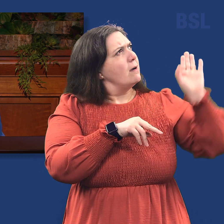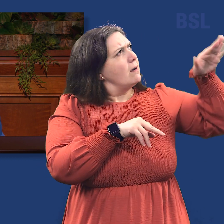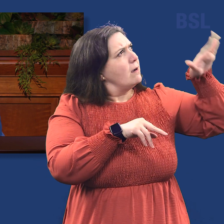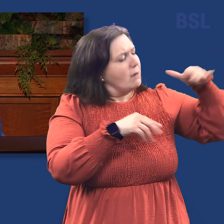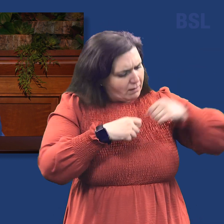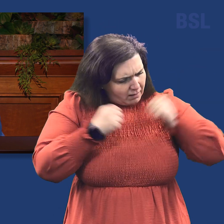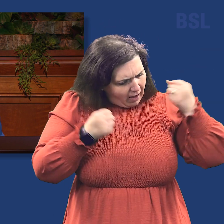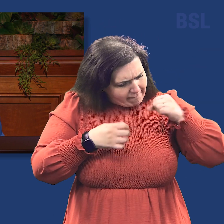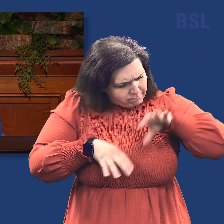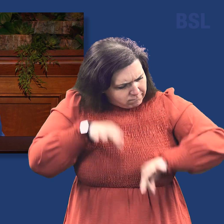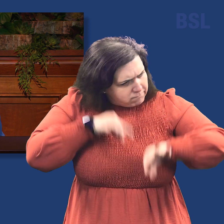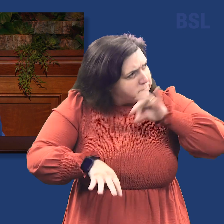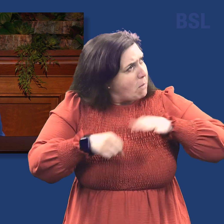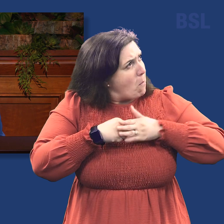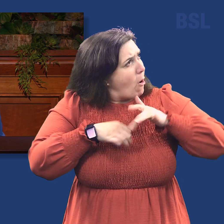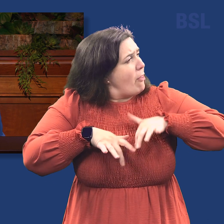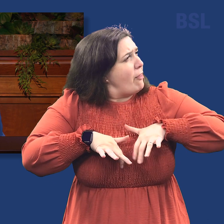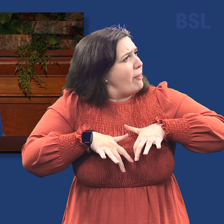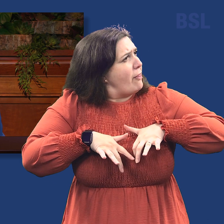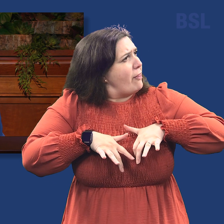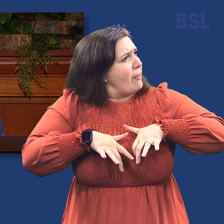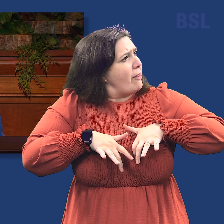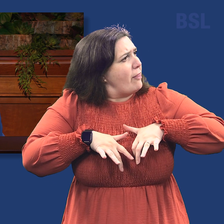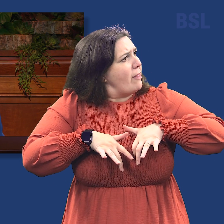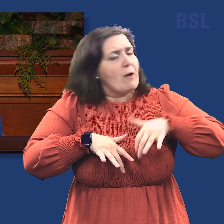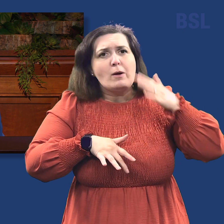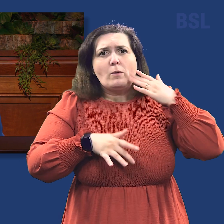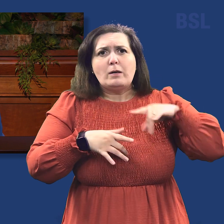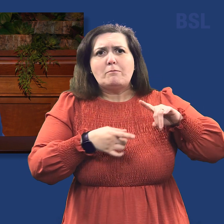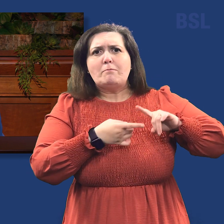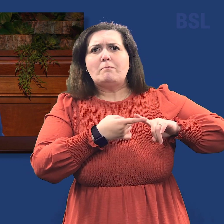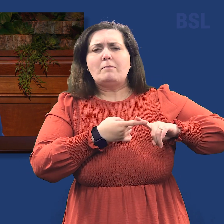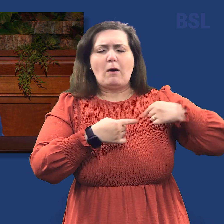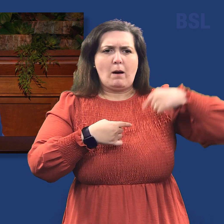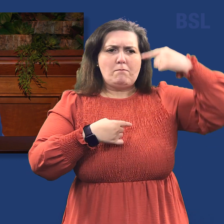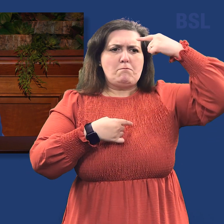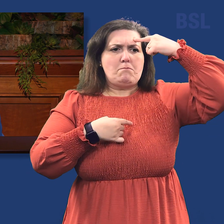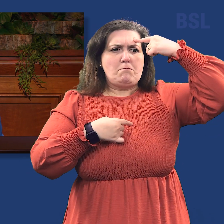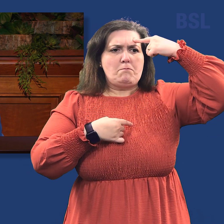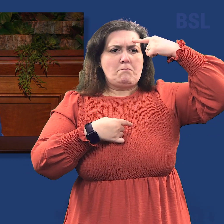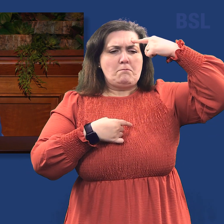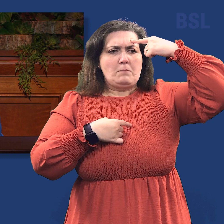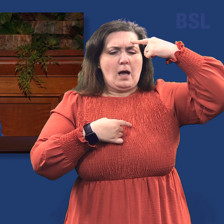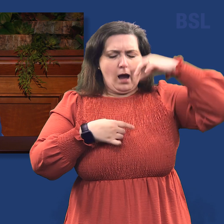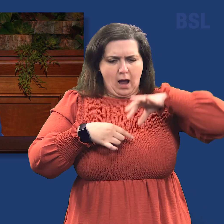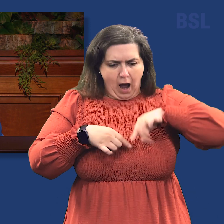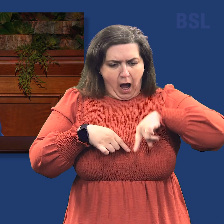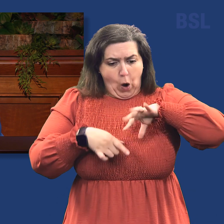is there more? When we are yielded and still, our minds can be directed to something more we may need to